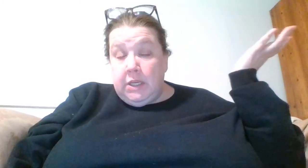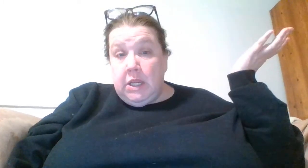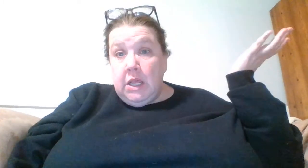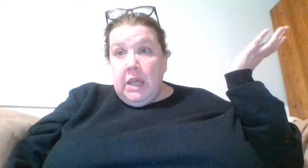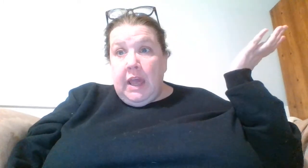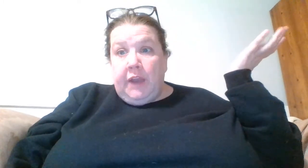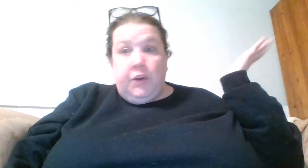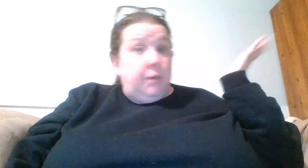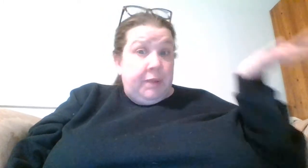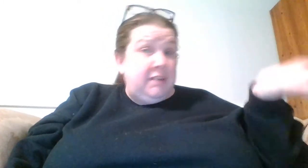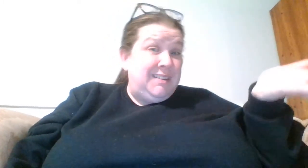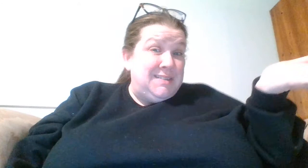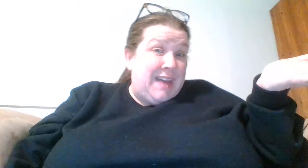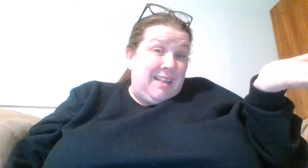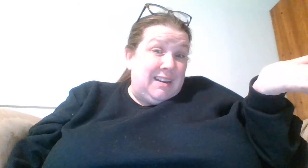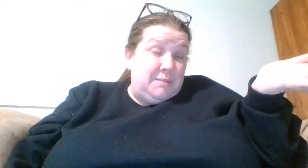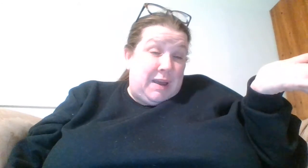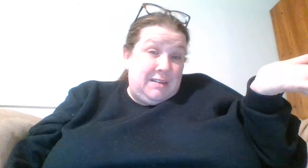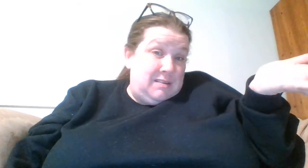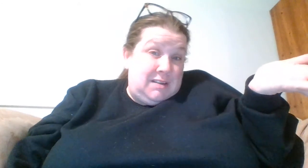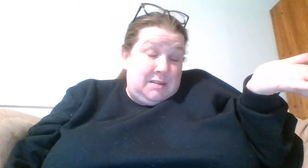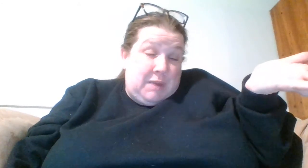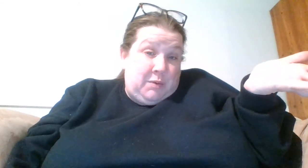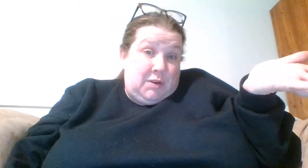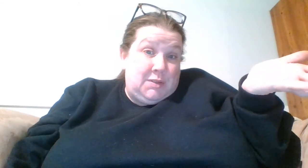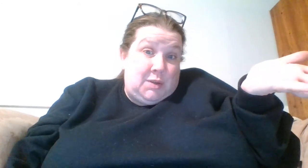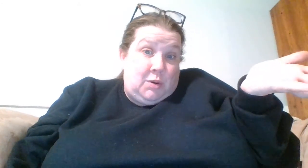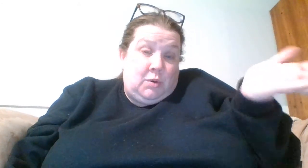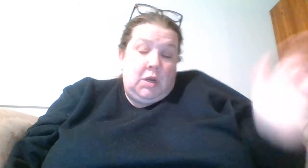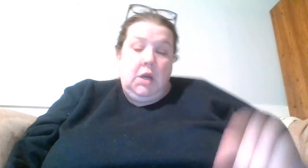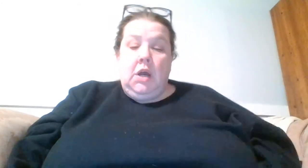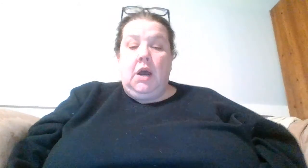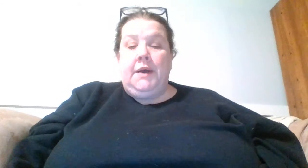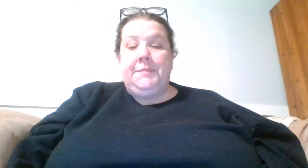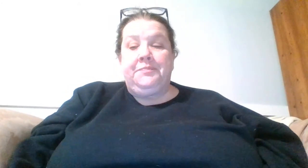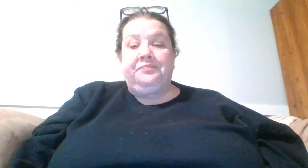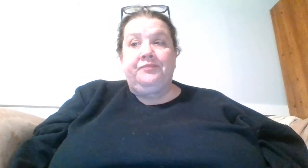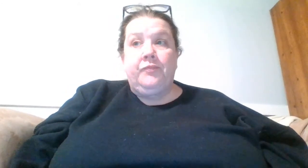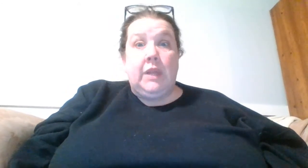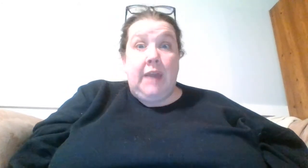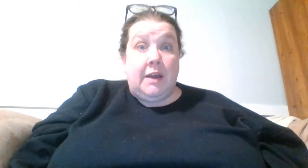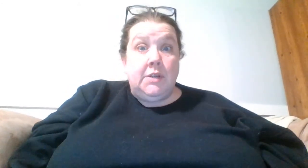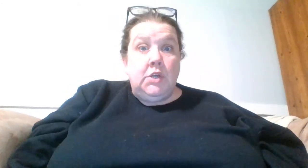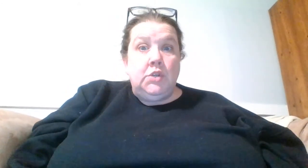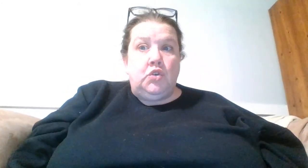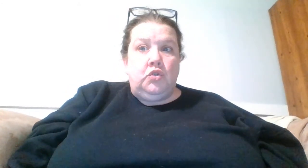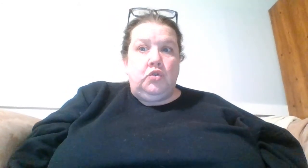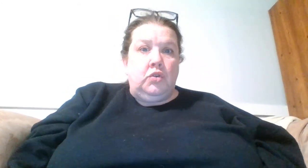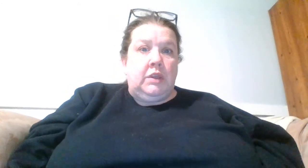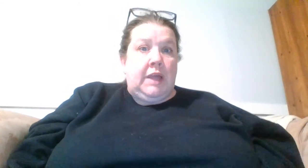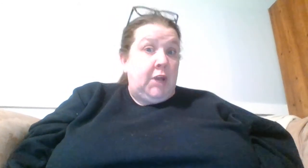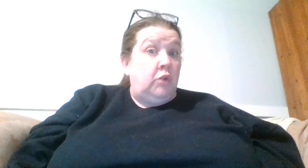and your opinion is valid in my in my world so um yeah so let me know